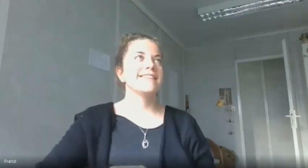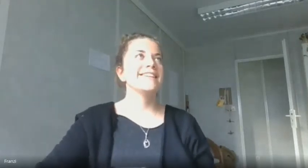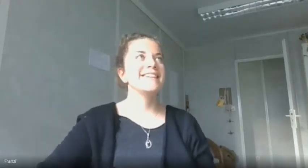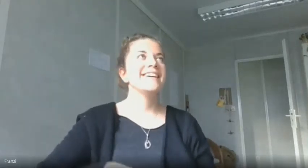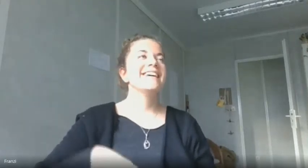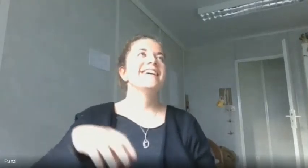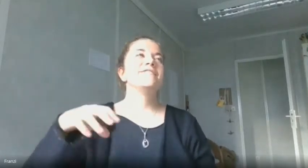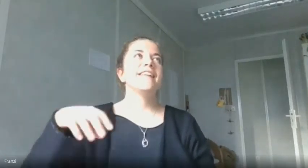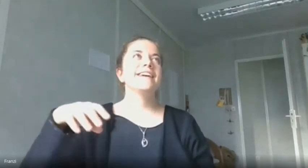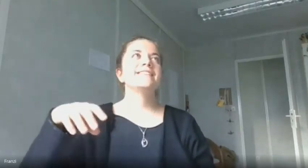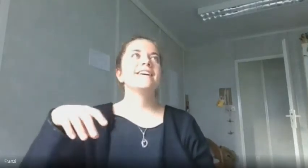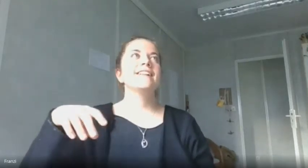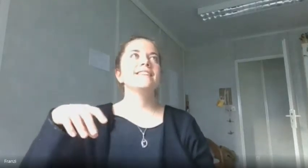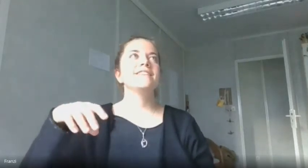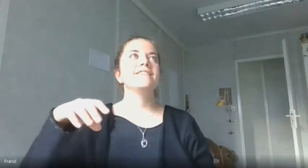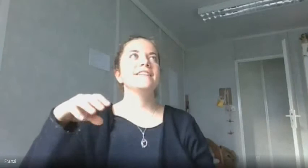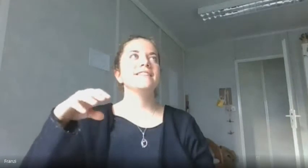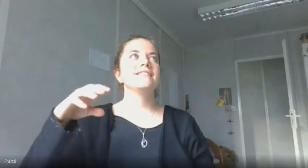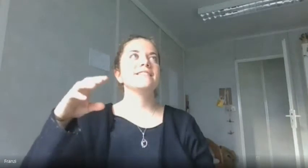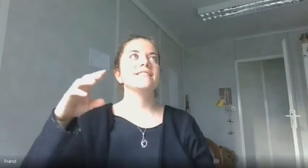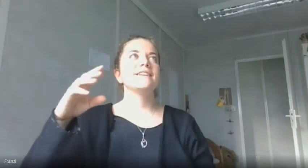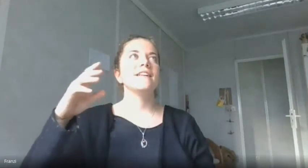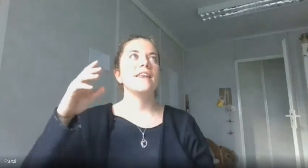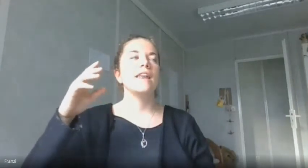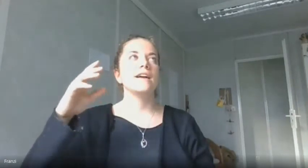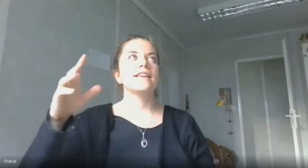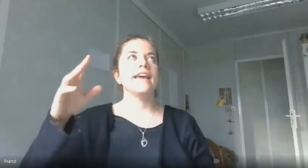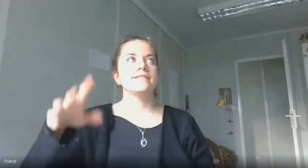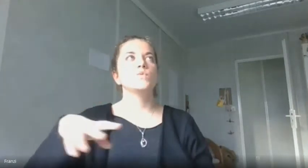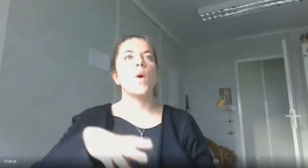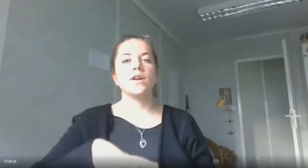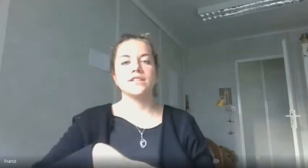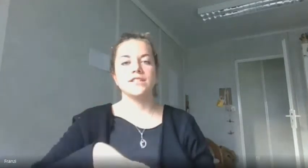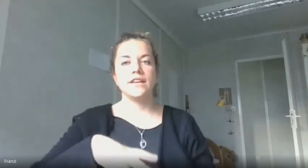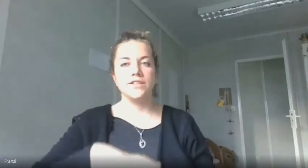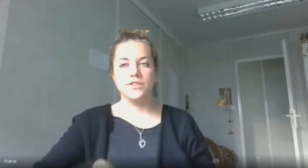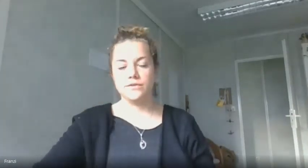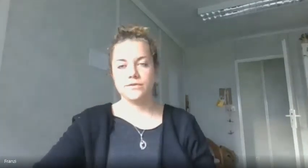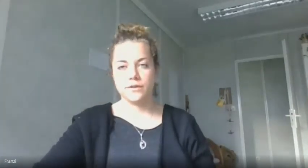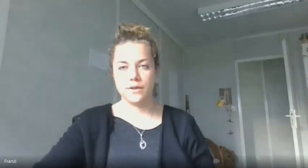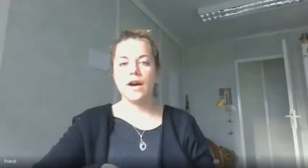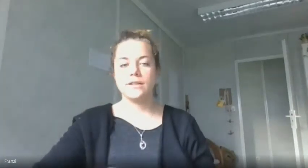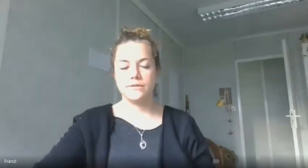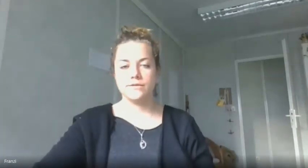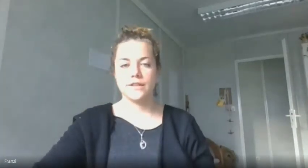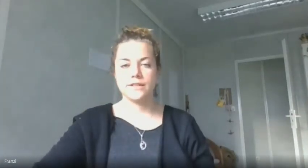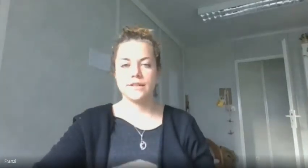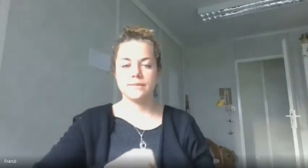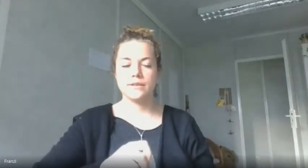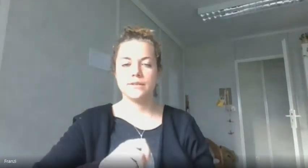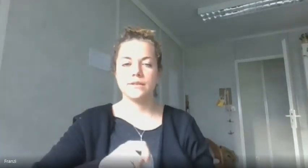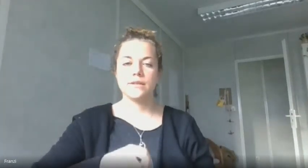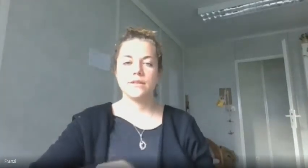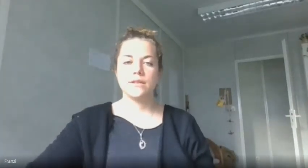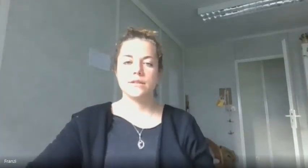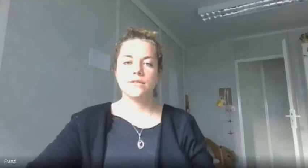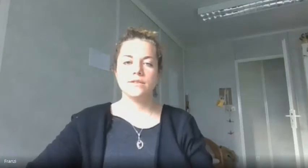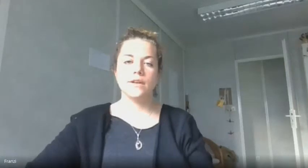for lyosil you need a lot less water than you need for cotton for example so